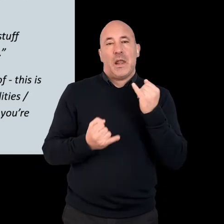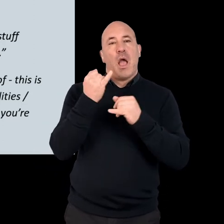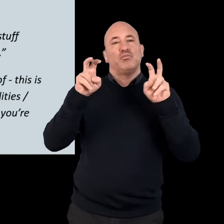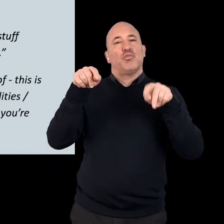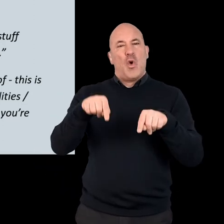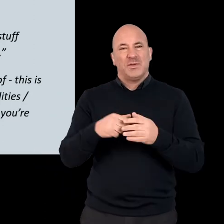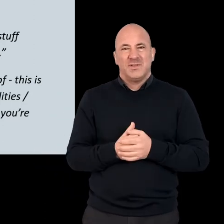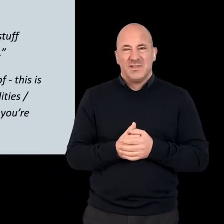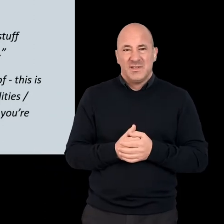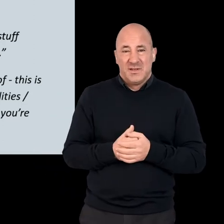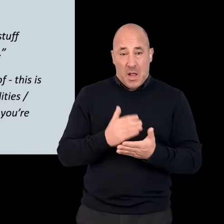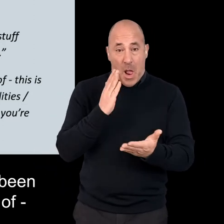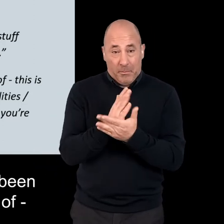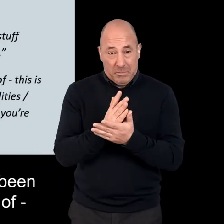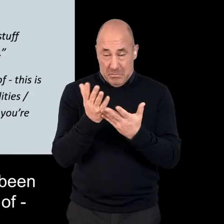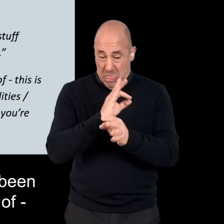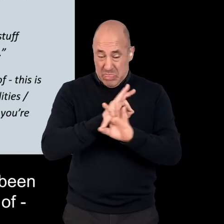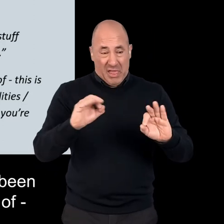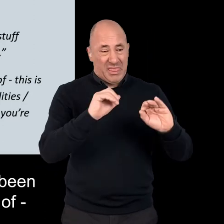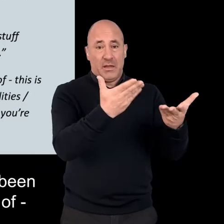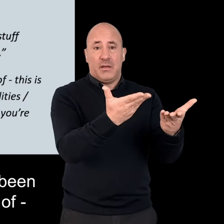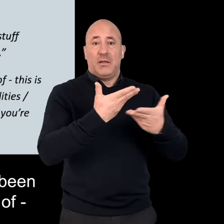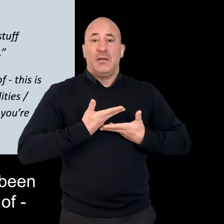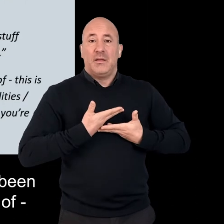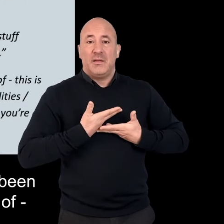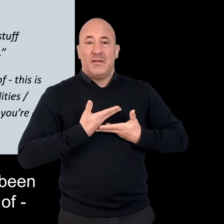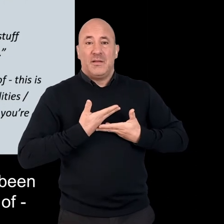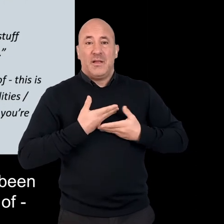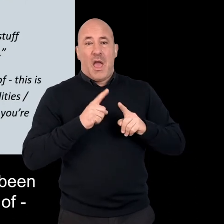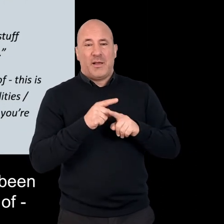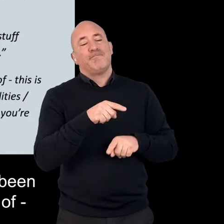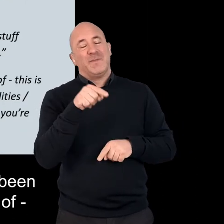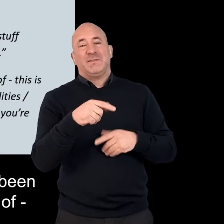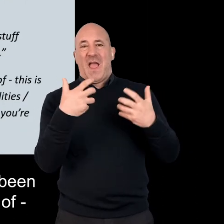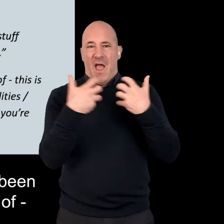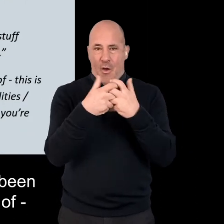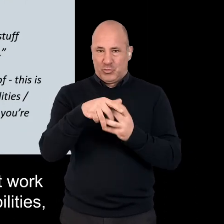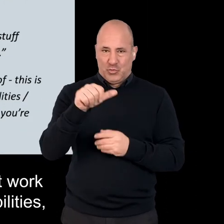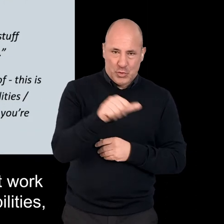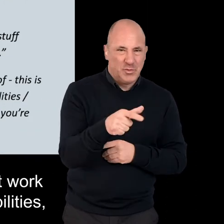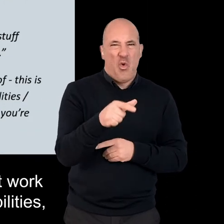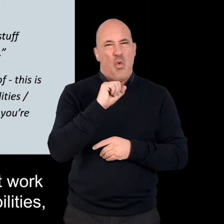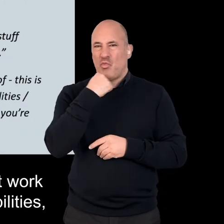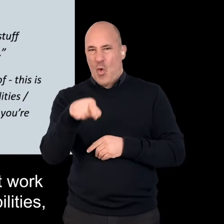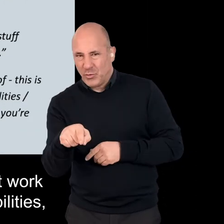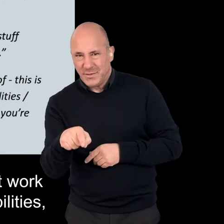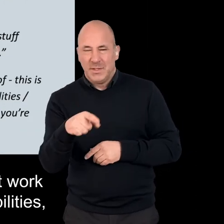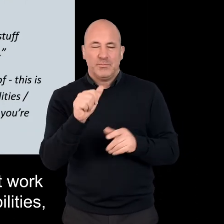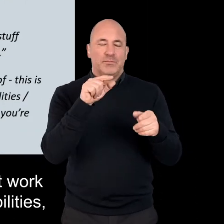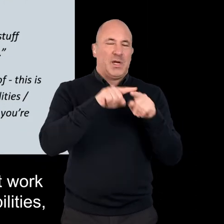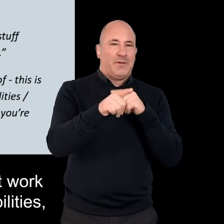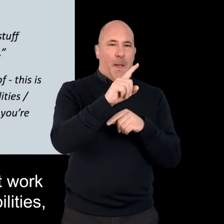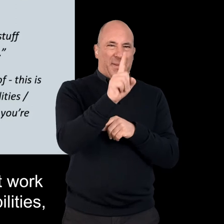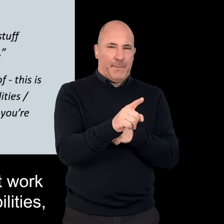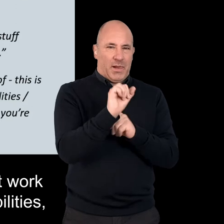And the final quote reads, there's certainly nothing that's been delivered to us along the lines of, this is how this would